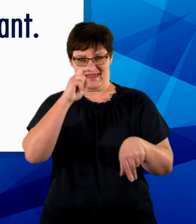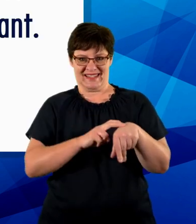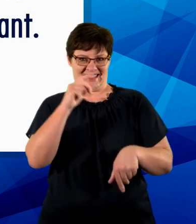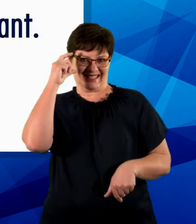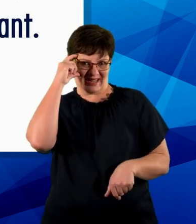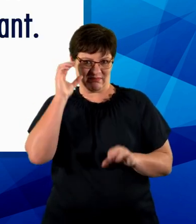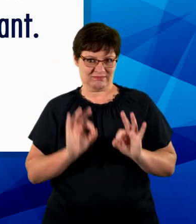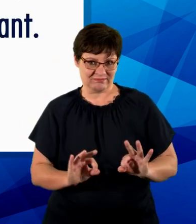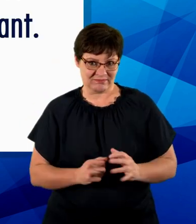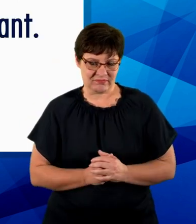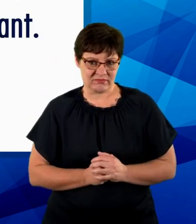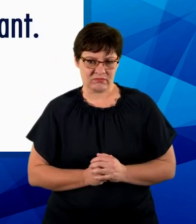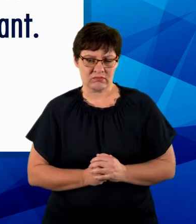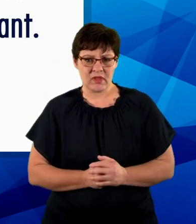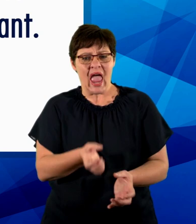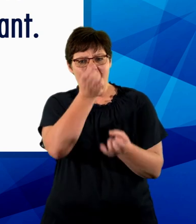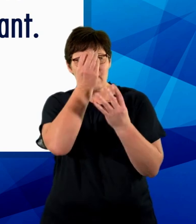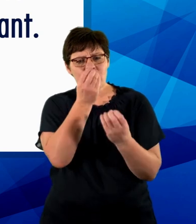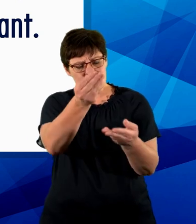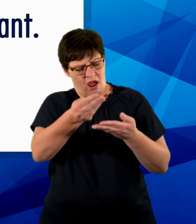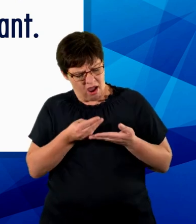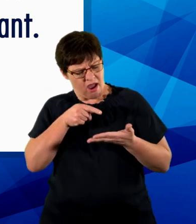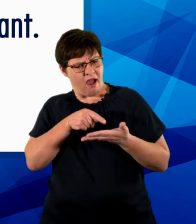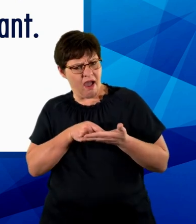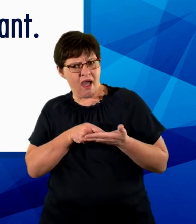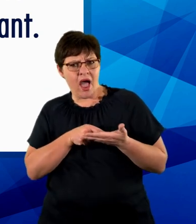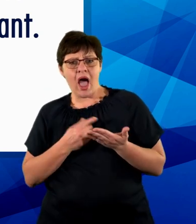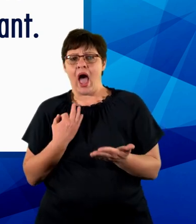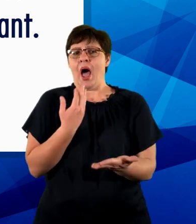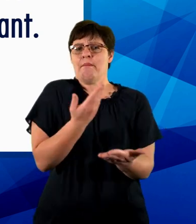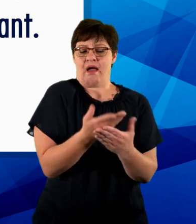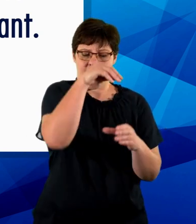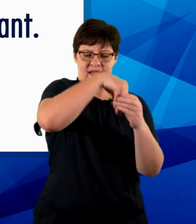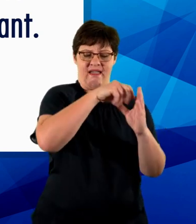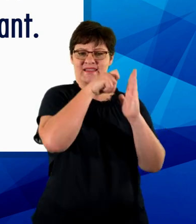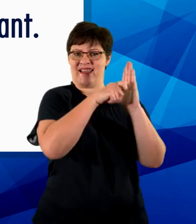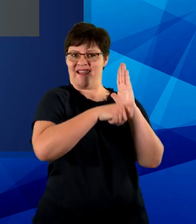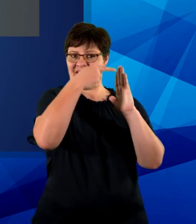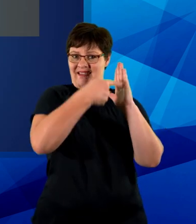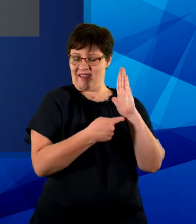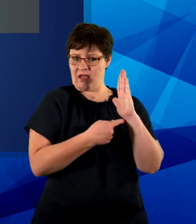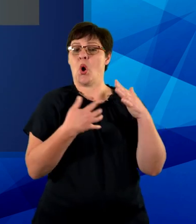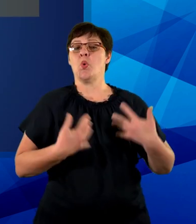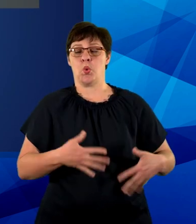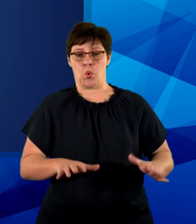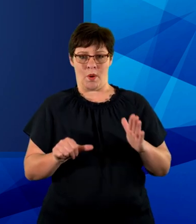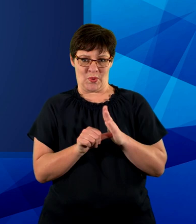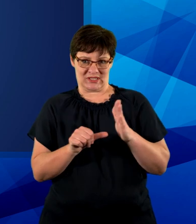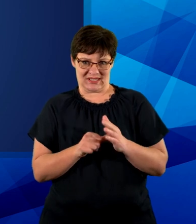The application of the information to your specific context is also important. One step further than simply